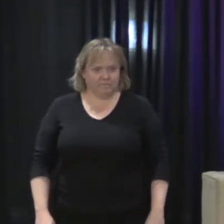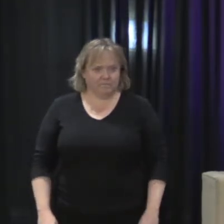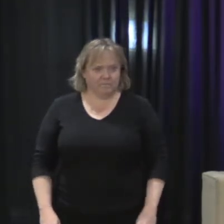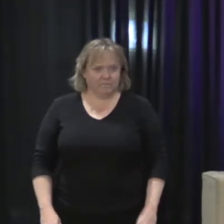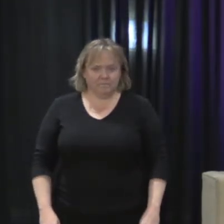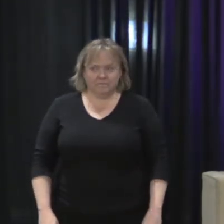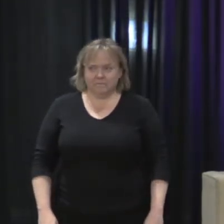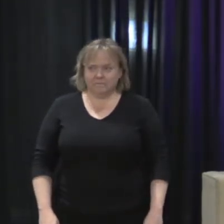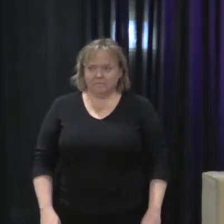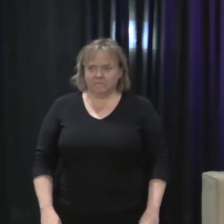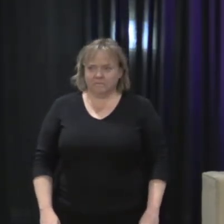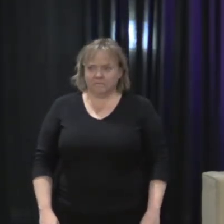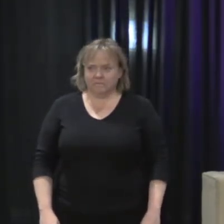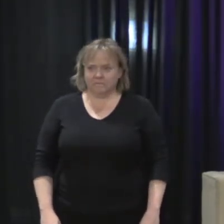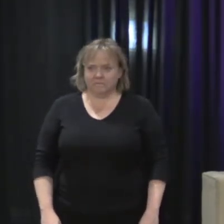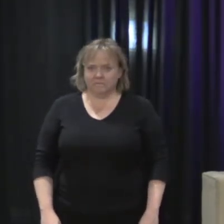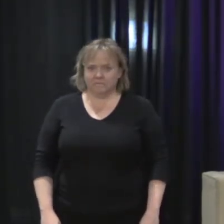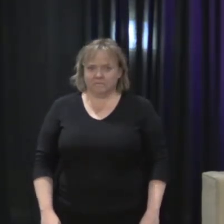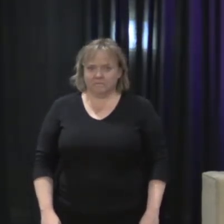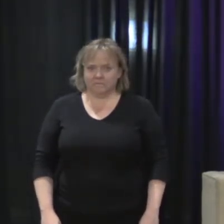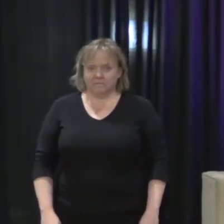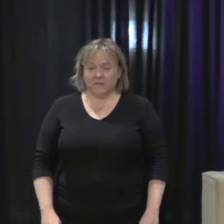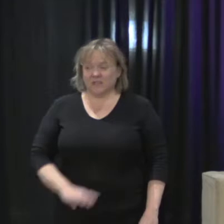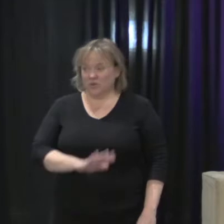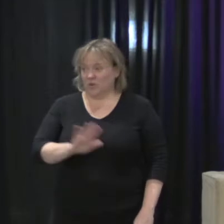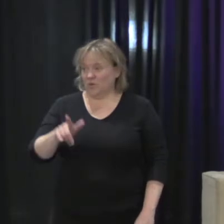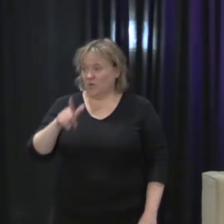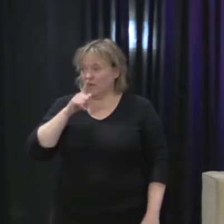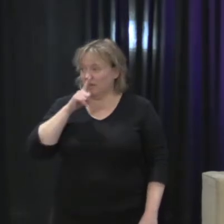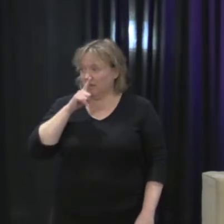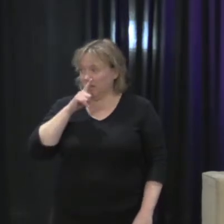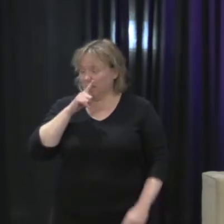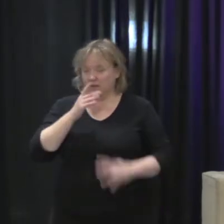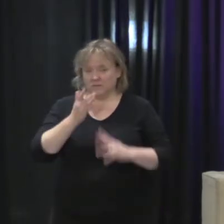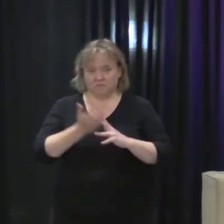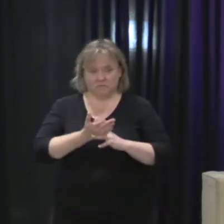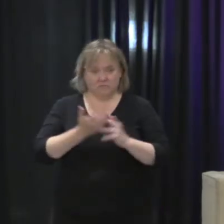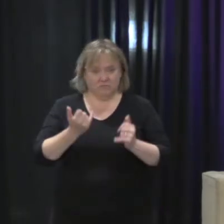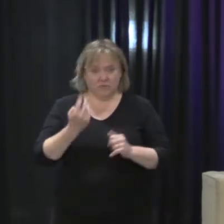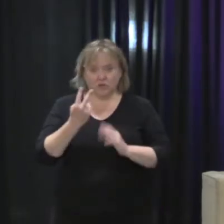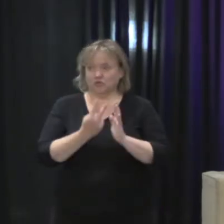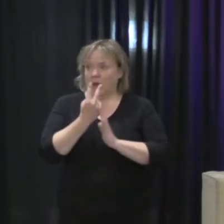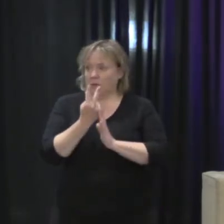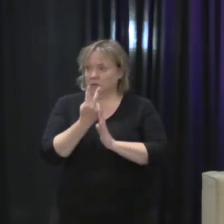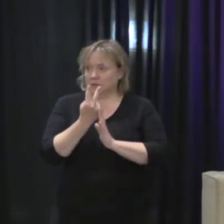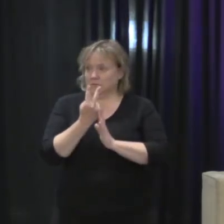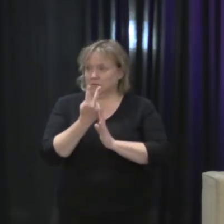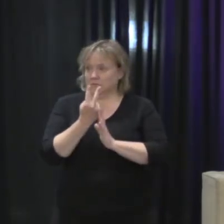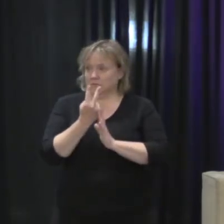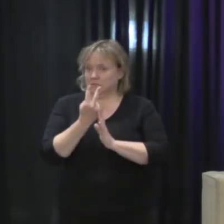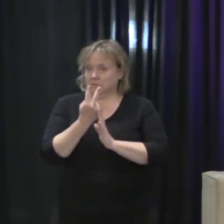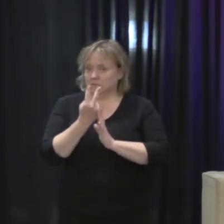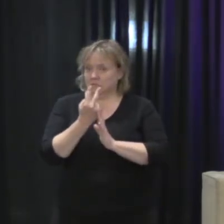Carrie, with only a two-hour lunch break, I found myself faced with a very...